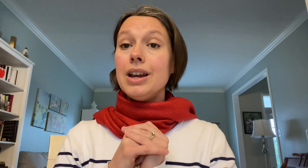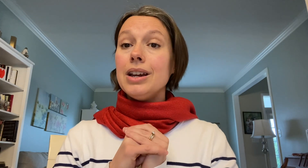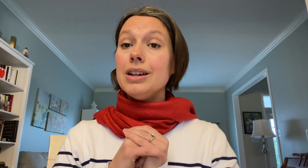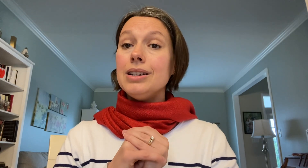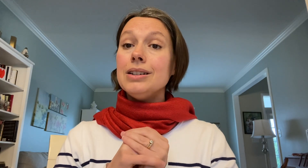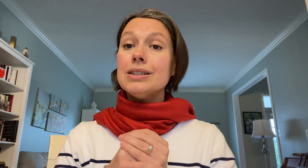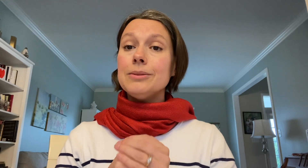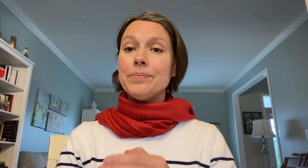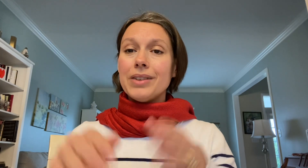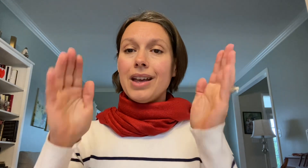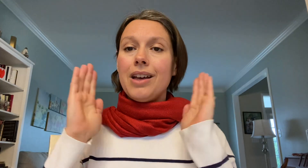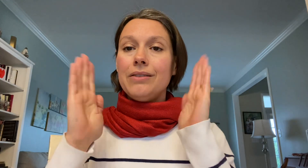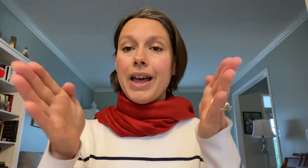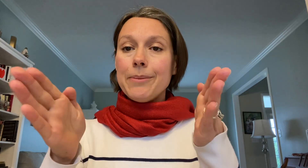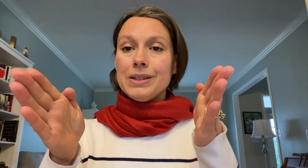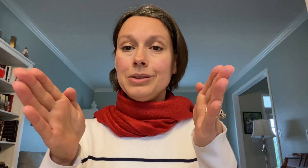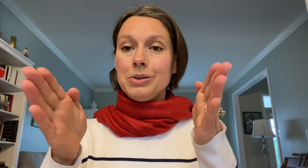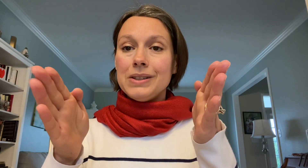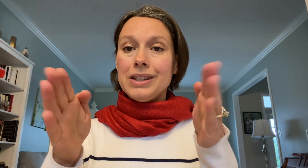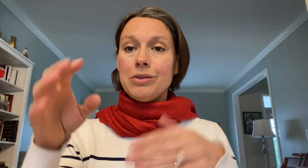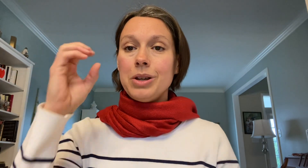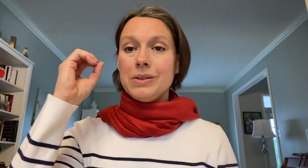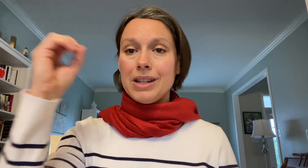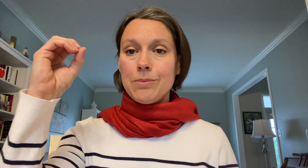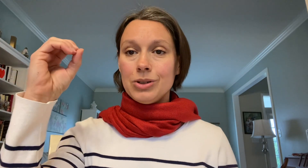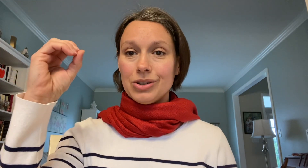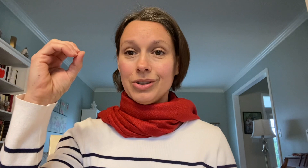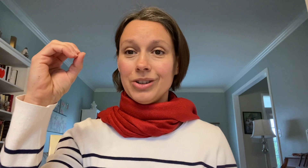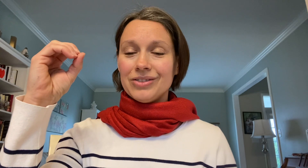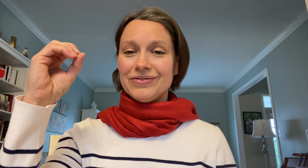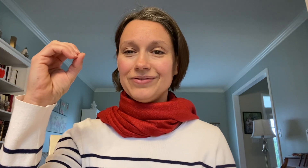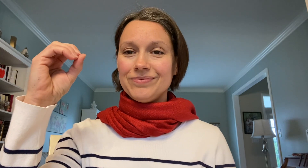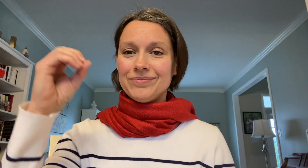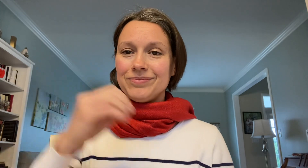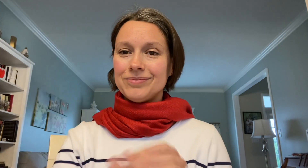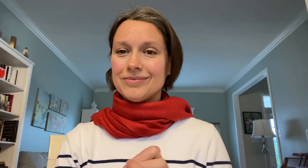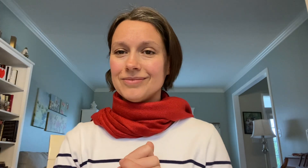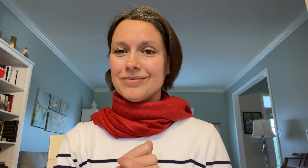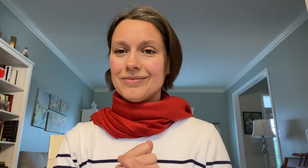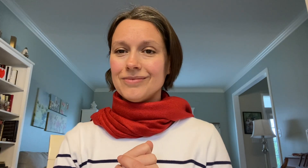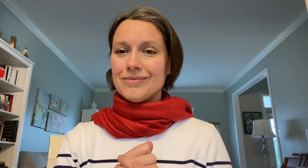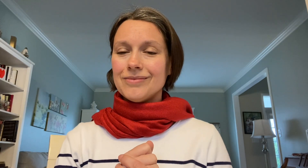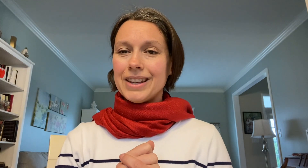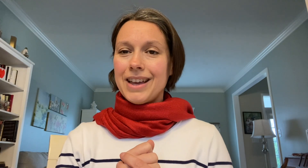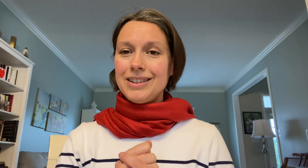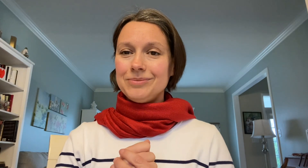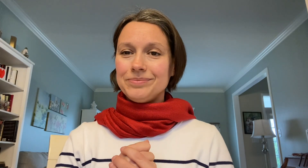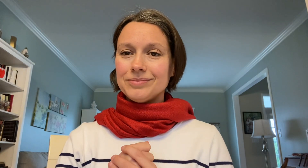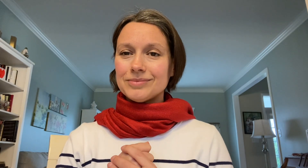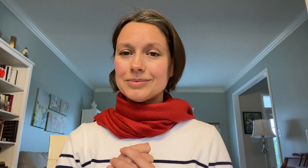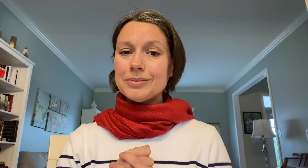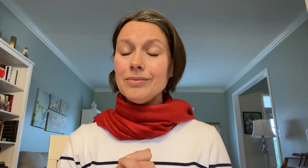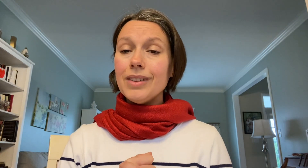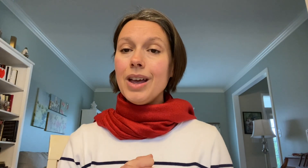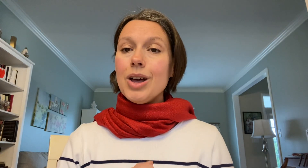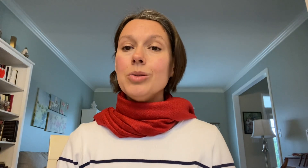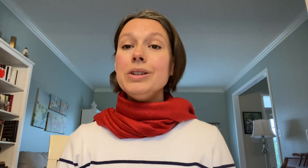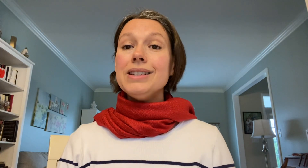of absolute, zero temperature. Again. What is